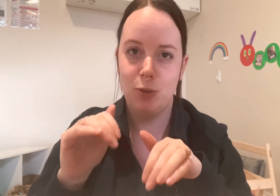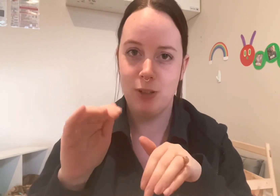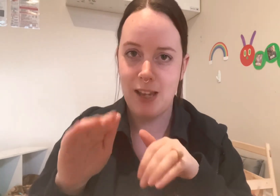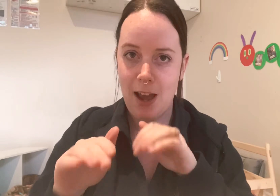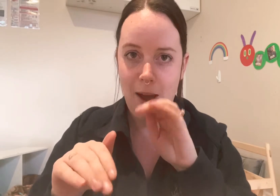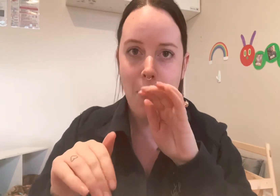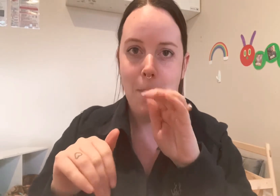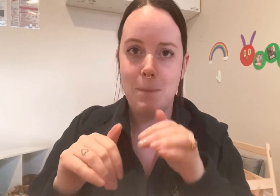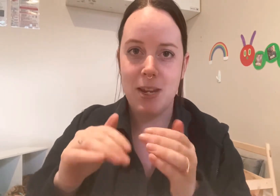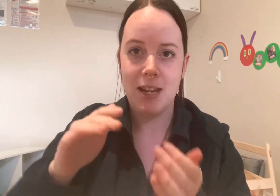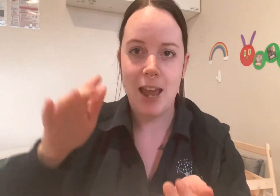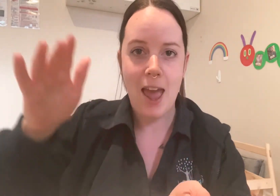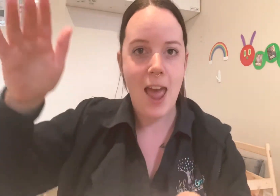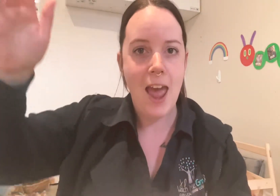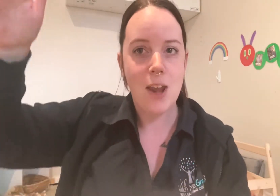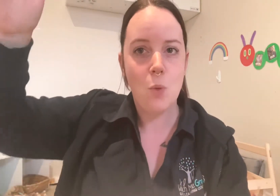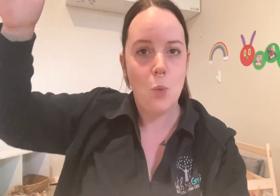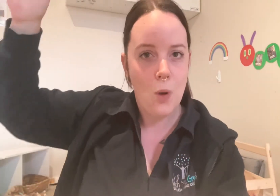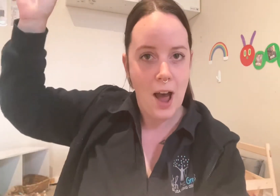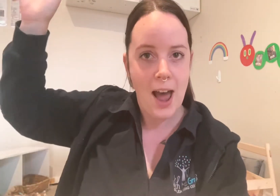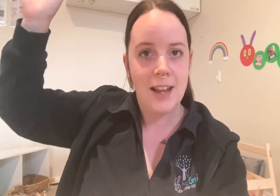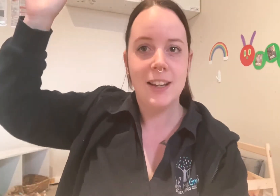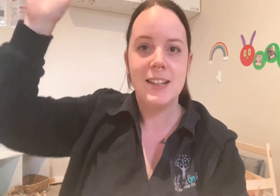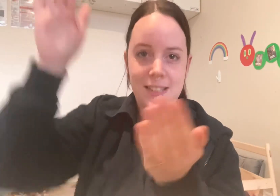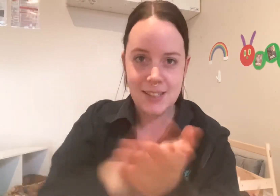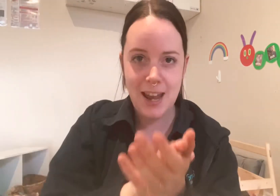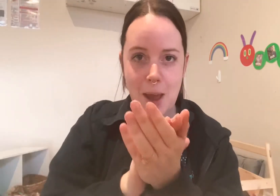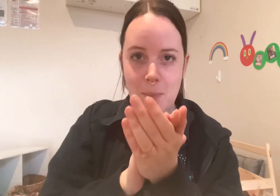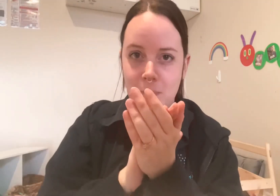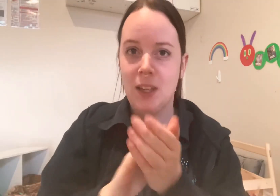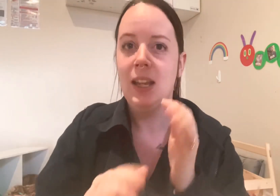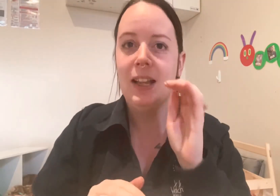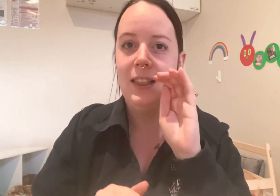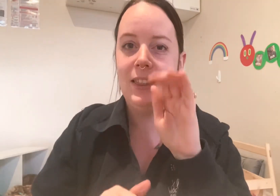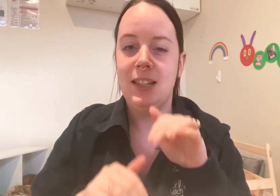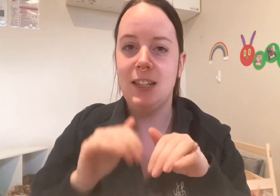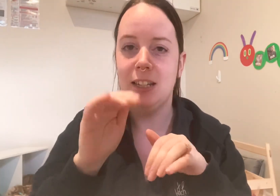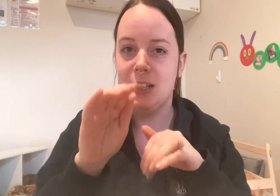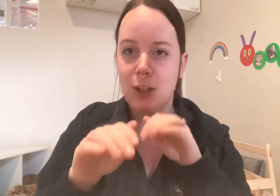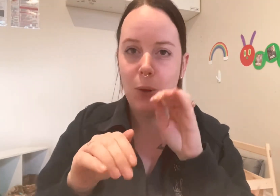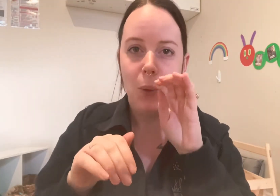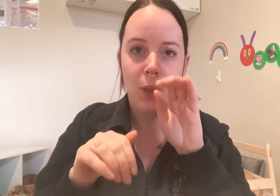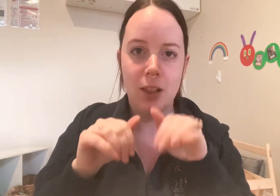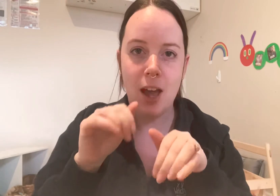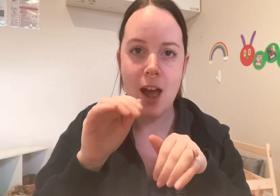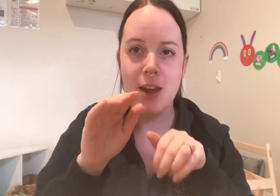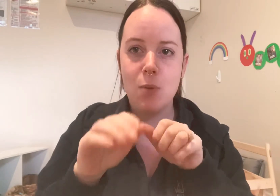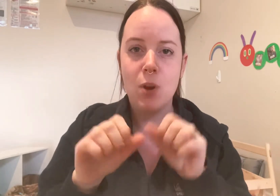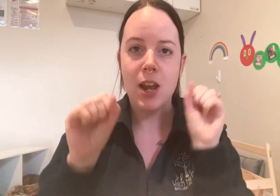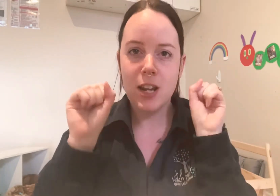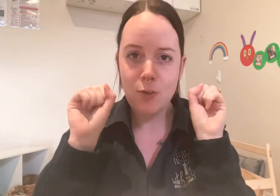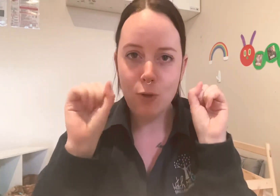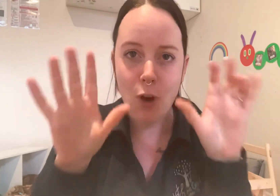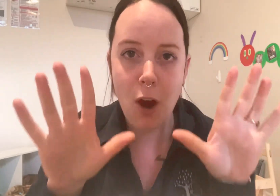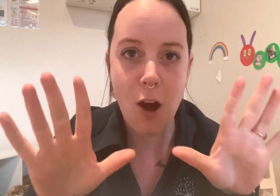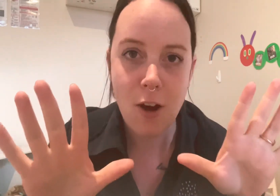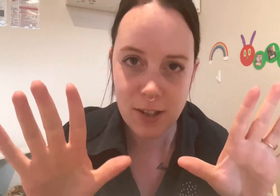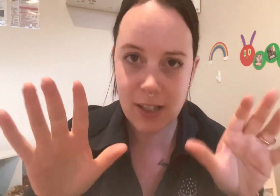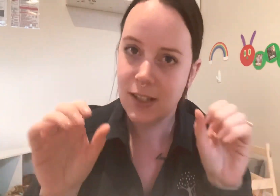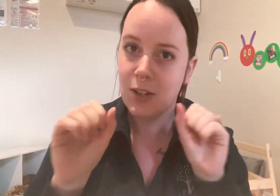are big and wide. Snap! Leo the Lion when he roars it's a